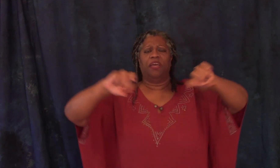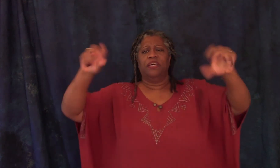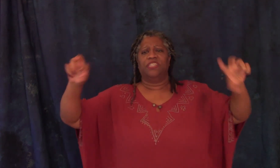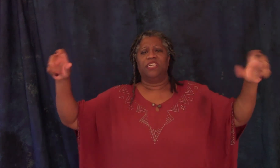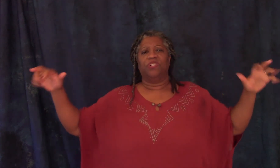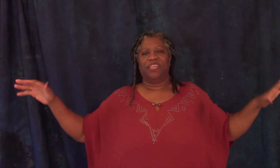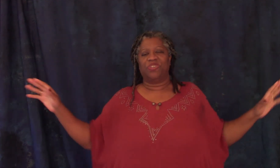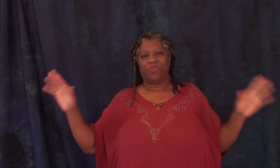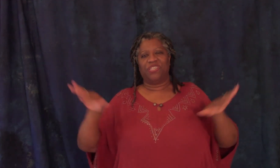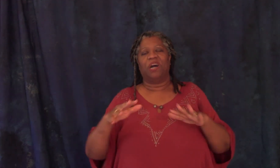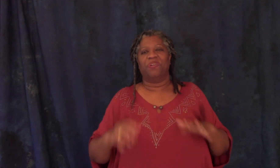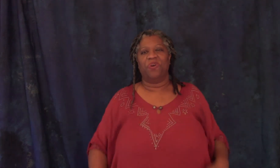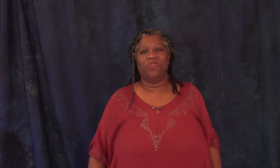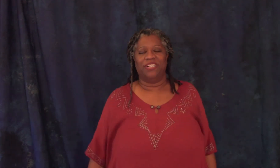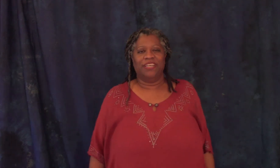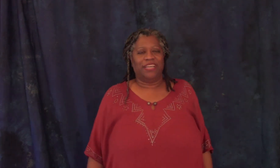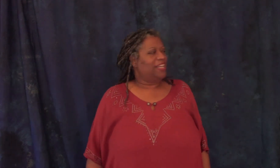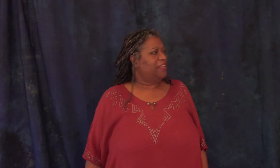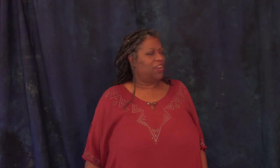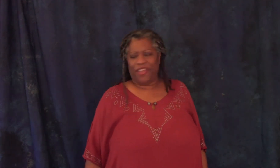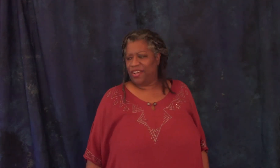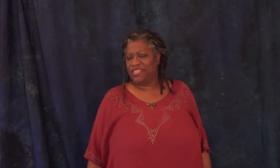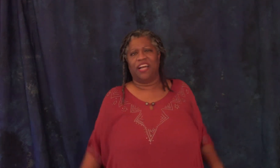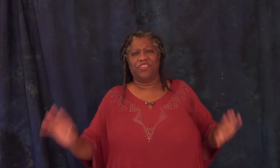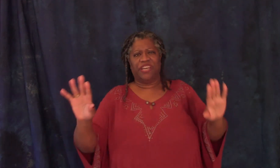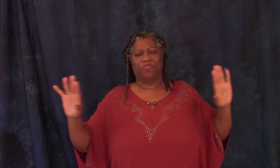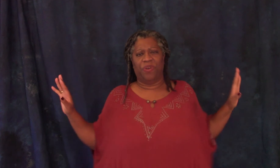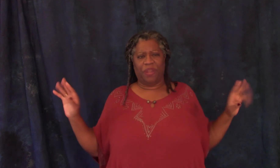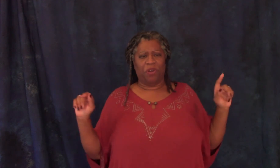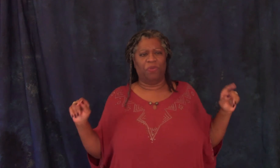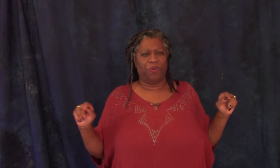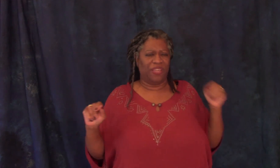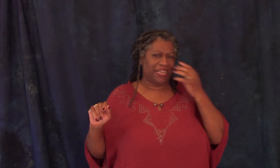just gilded it so it was just covered in gold and they looked at all the houses on either side of road that marble road and they thought